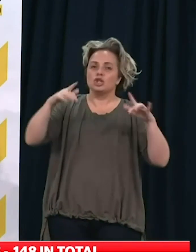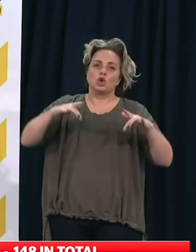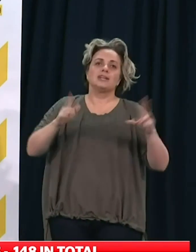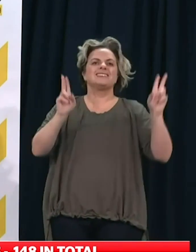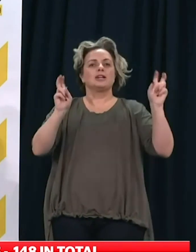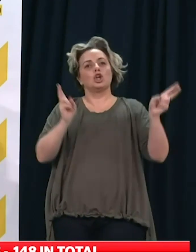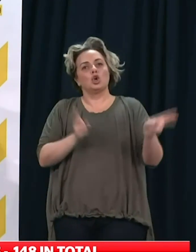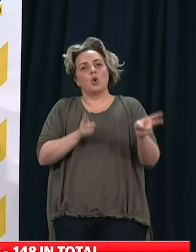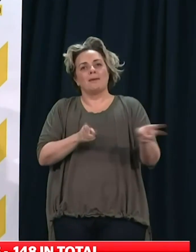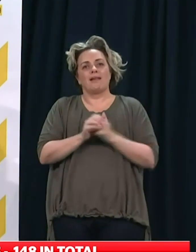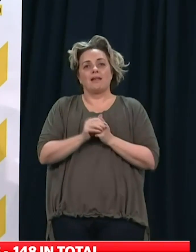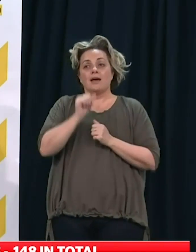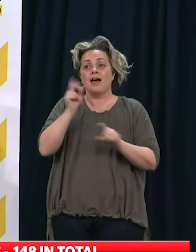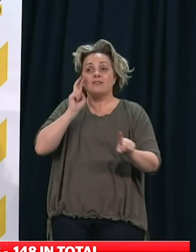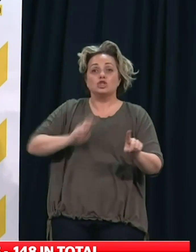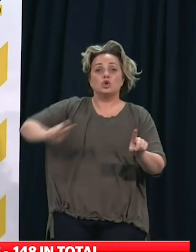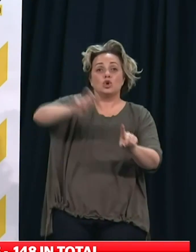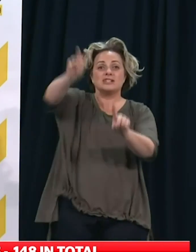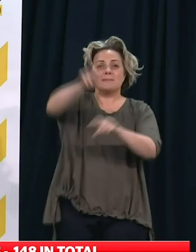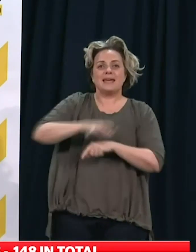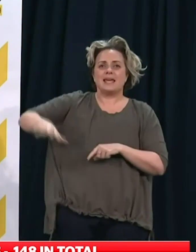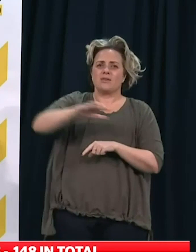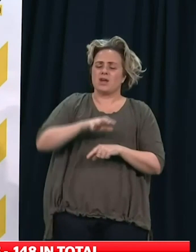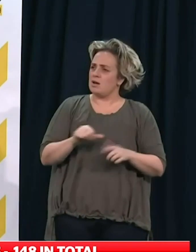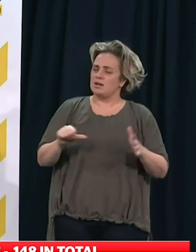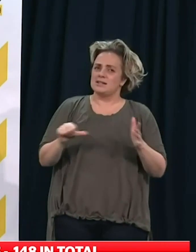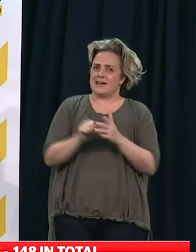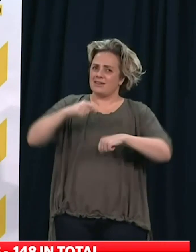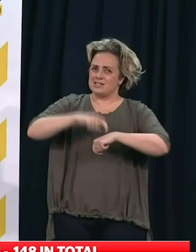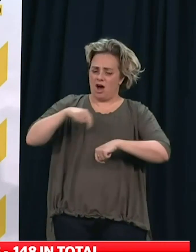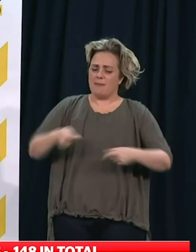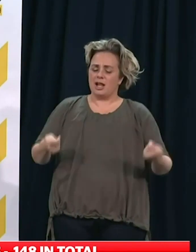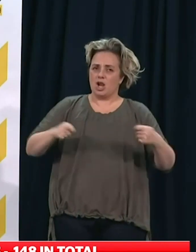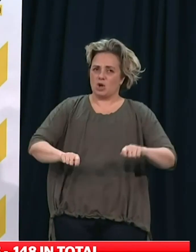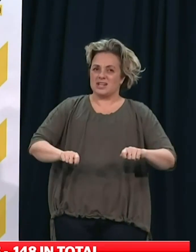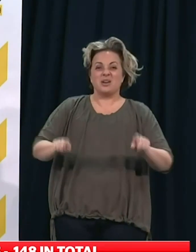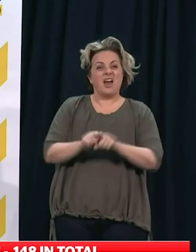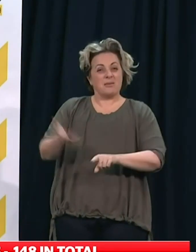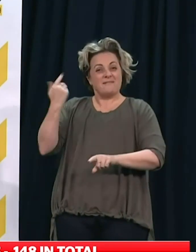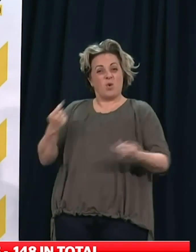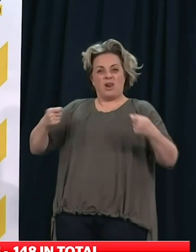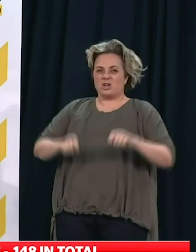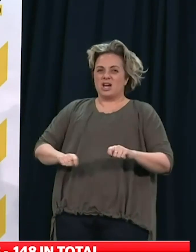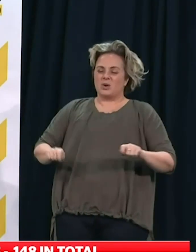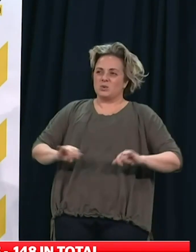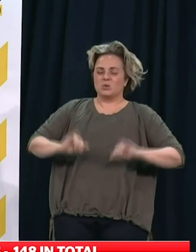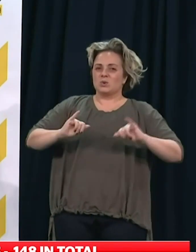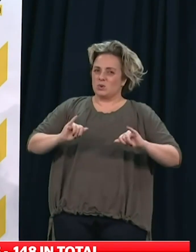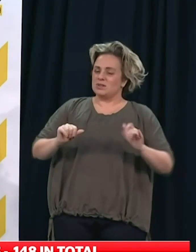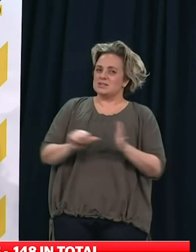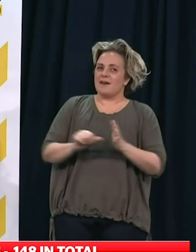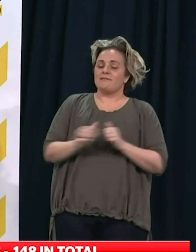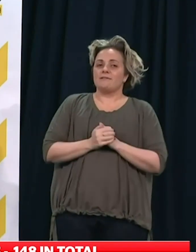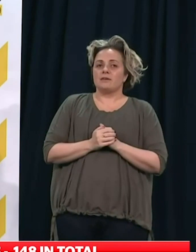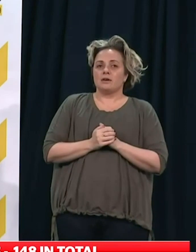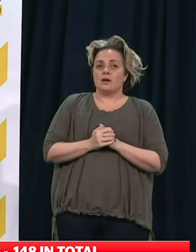operating in the hospitality or tourism sectors has been hit hard by this lockdown as they have previous ones. We are paying out the